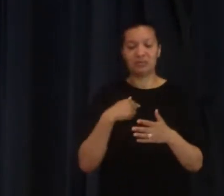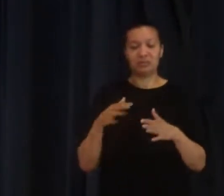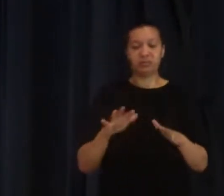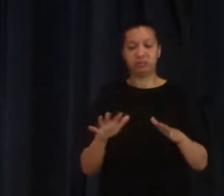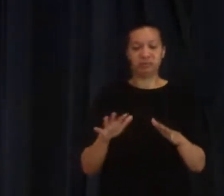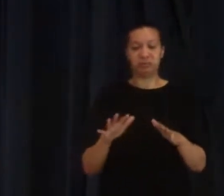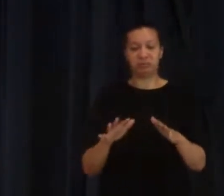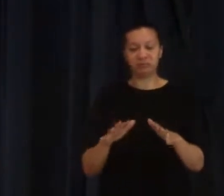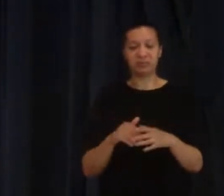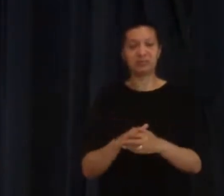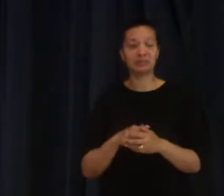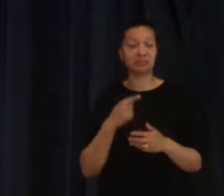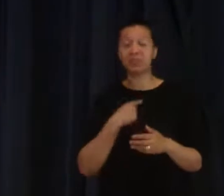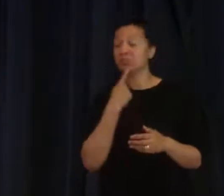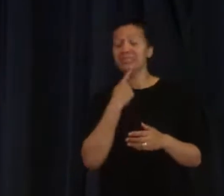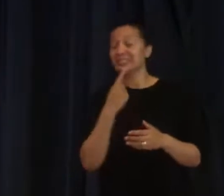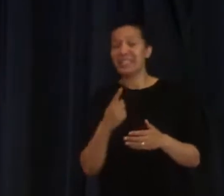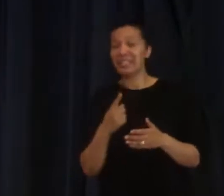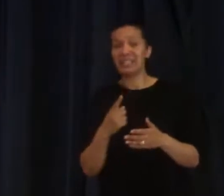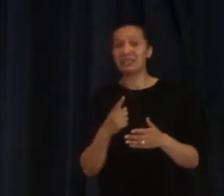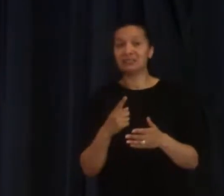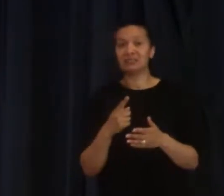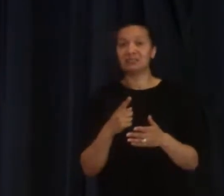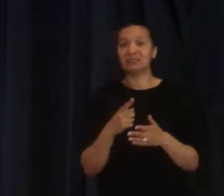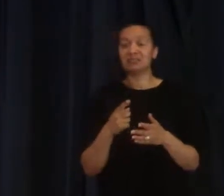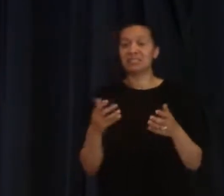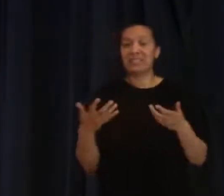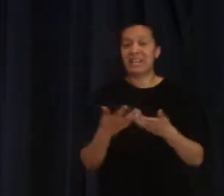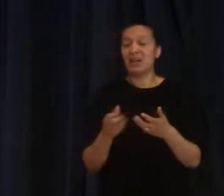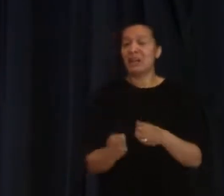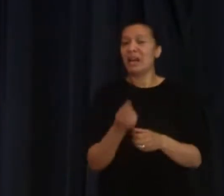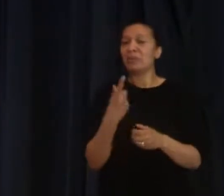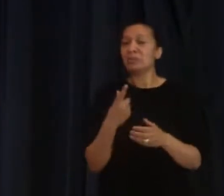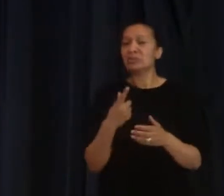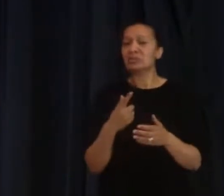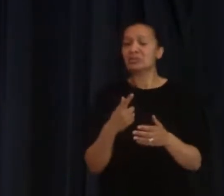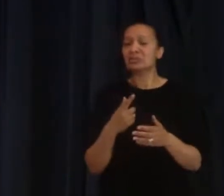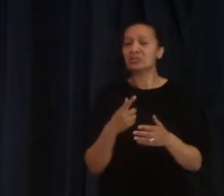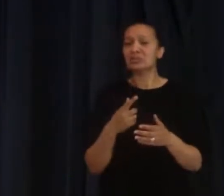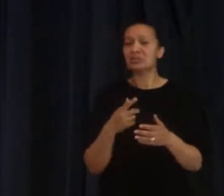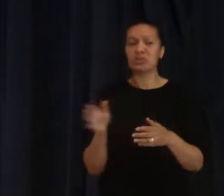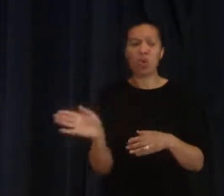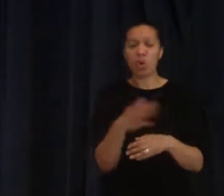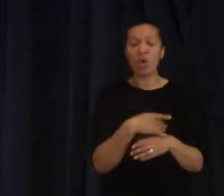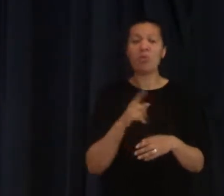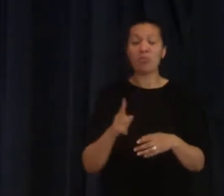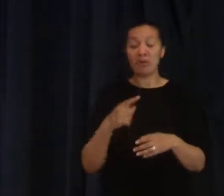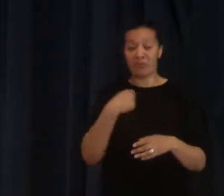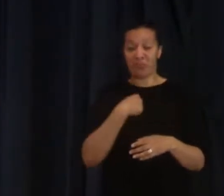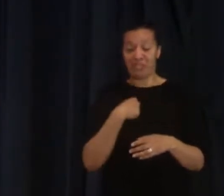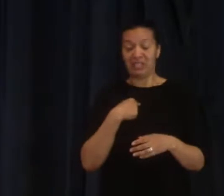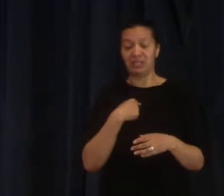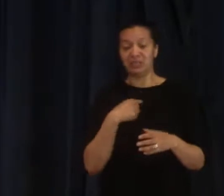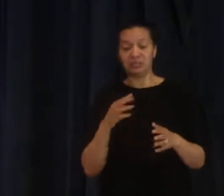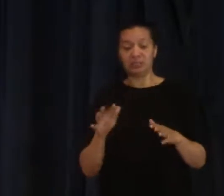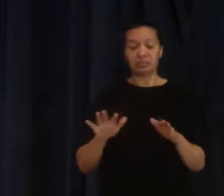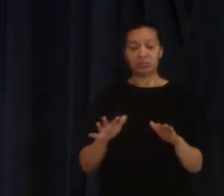Now I'm not saying that this is a typical experience for everybody but this is what happened to me and I just started to shake